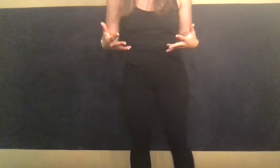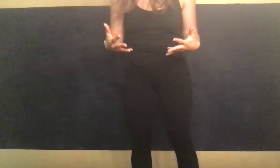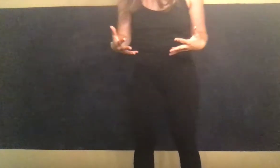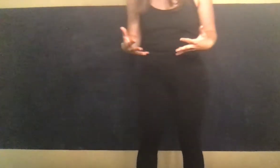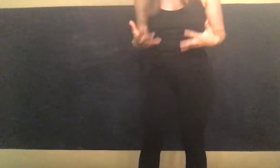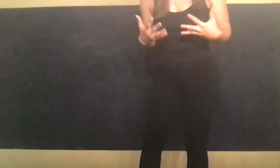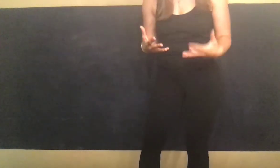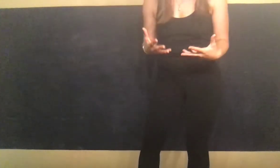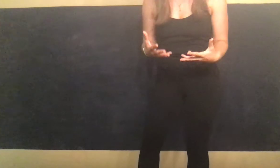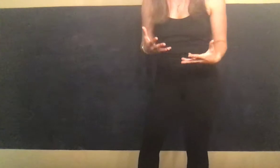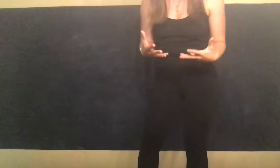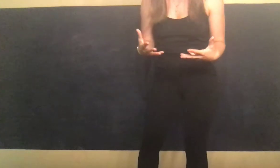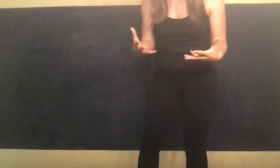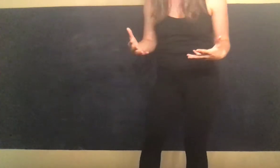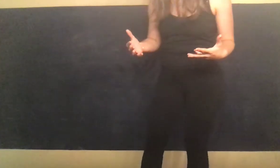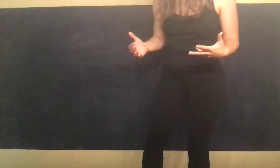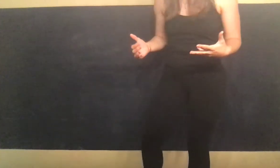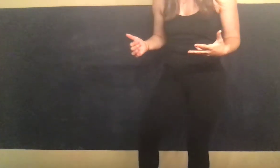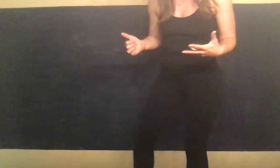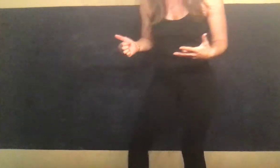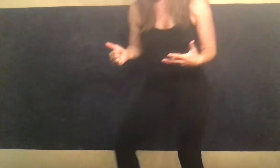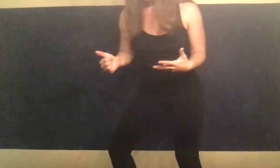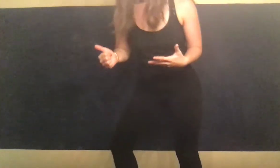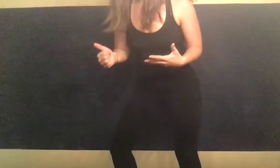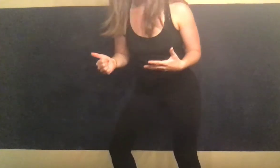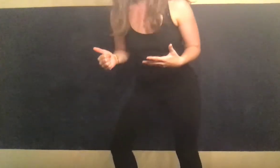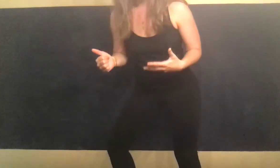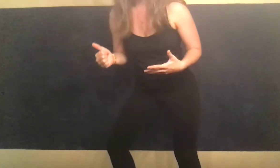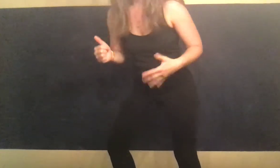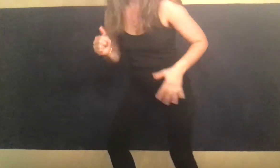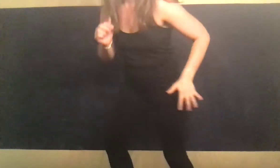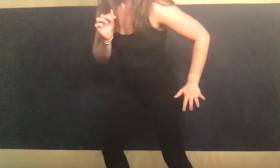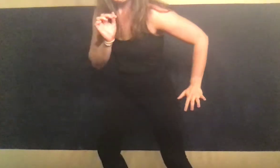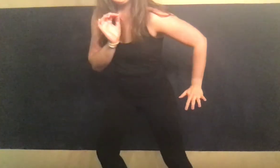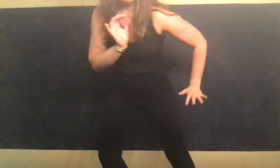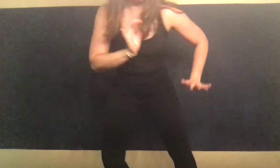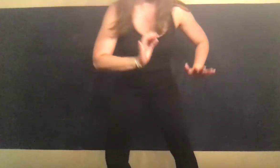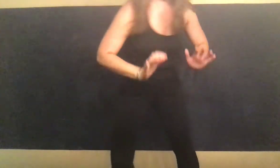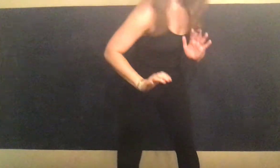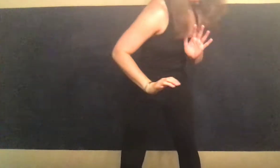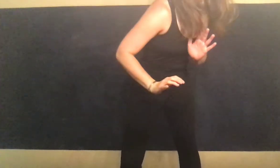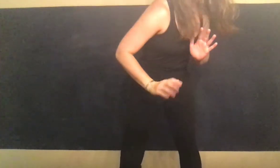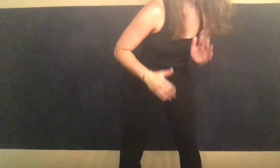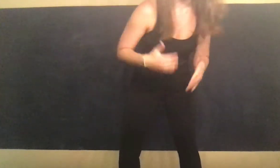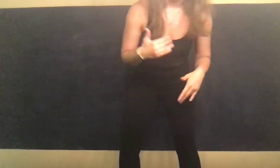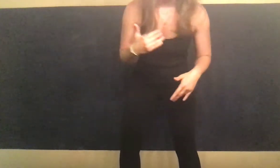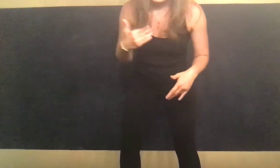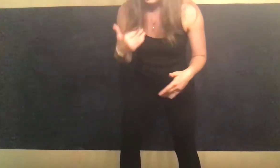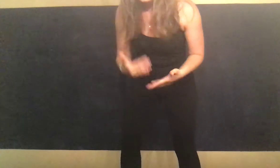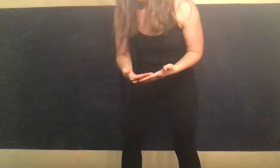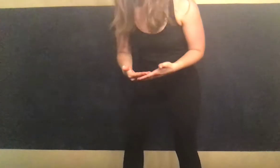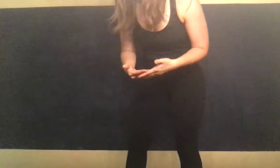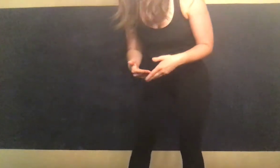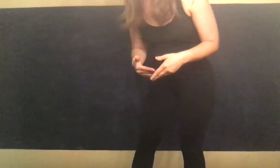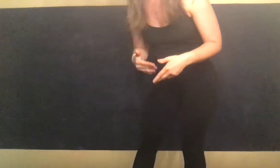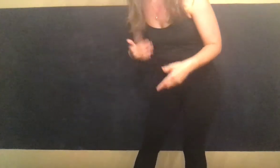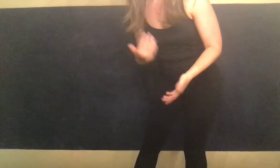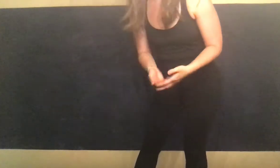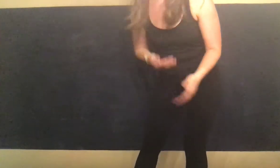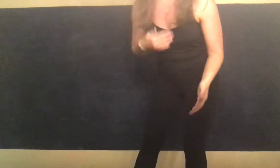Another odd one to look at is if I were to plant and then cut. Think about what playing soccer